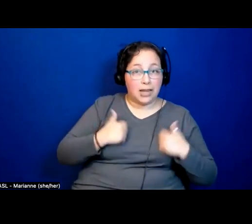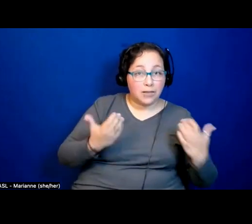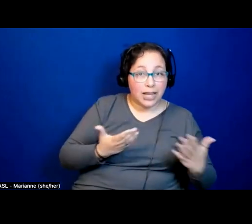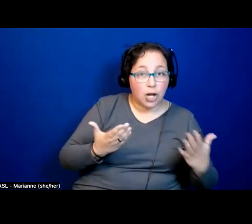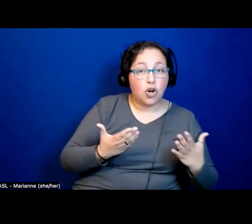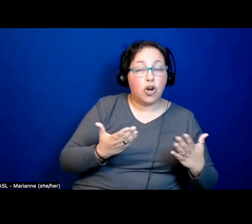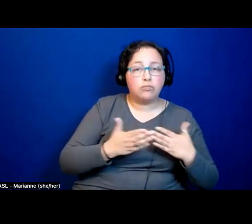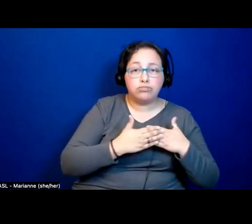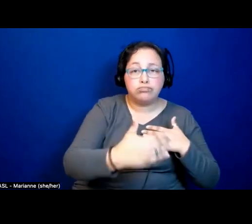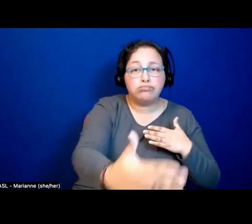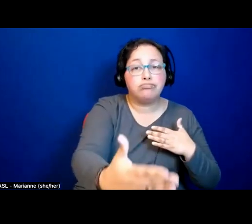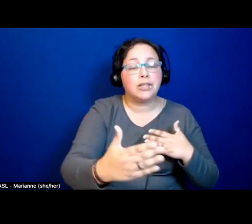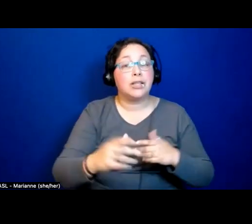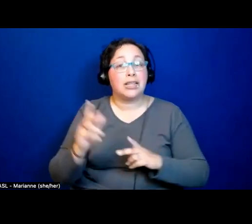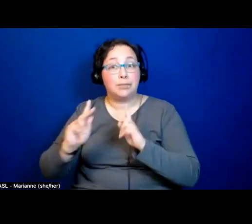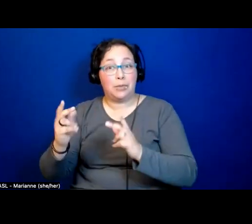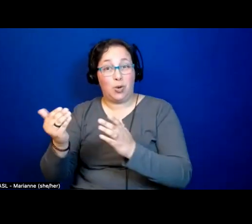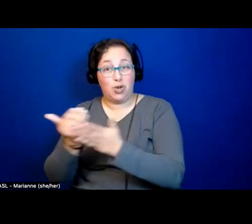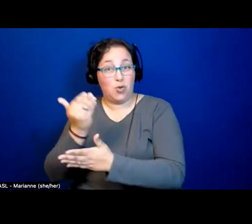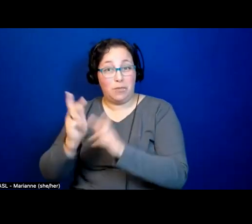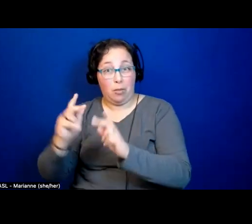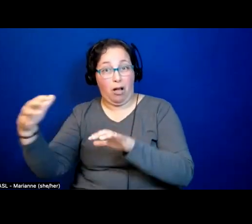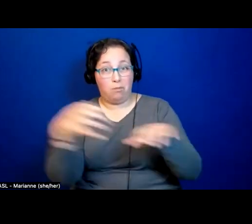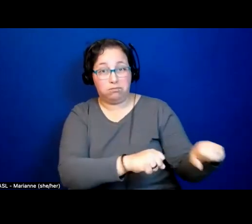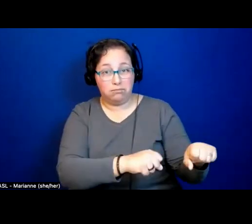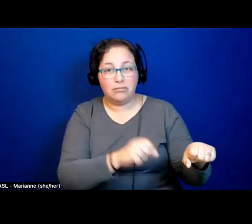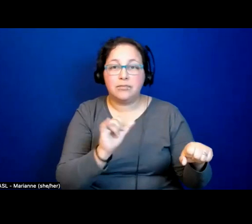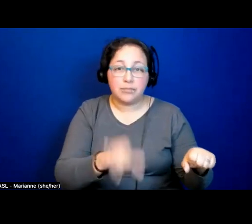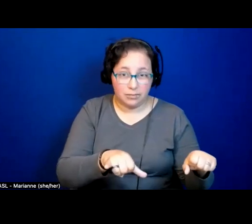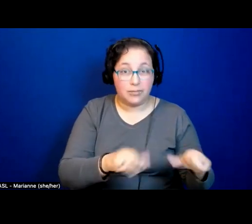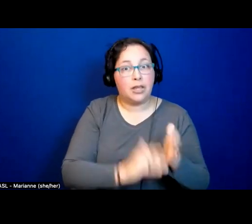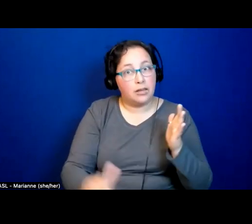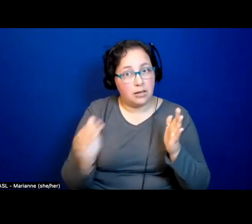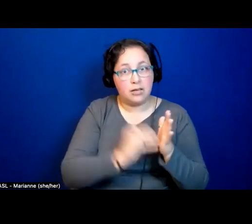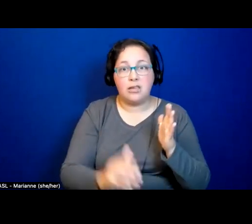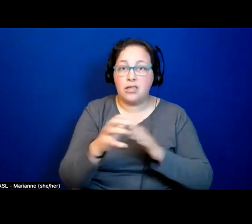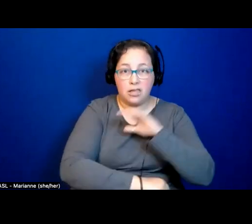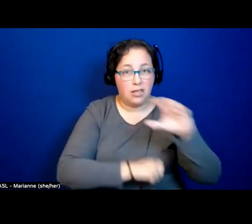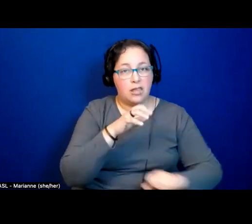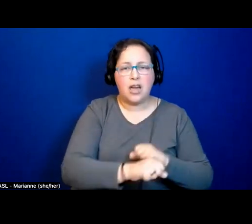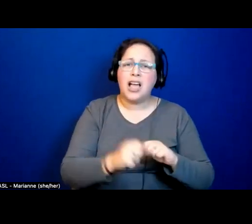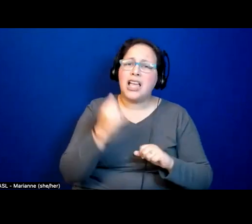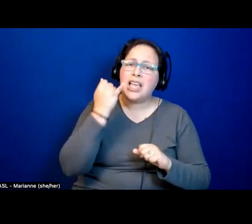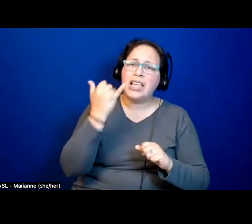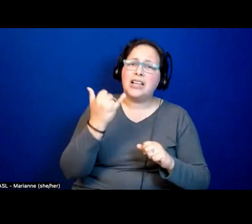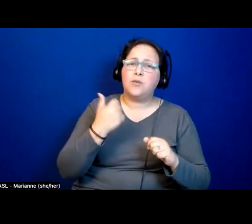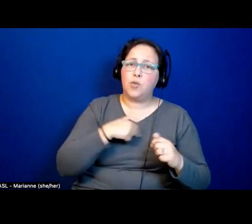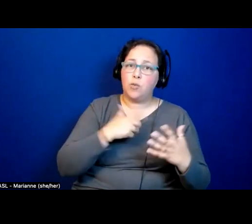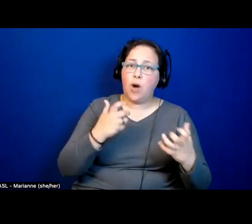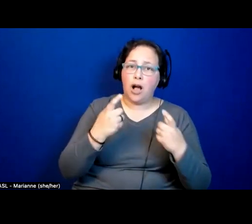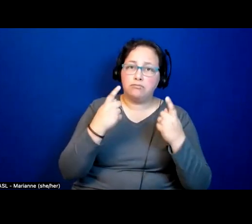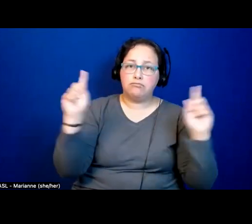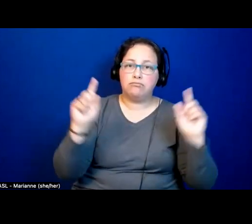round after round after round. And yet, if we are going to make freedom, it has to be somewhere. So